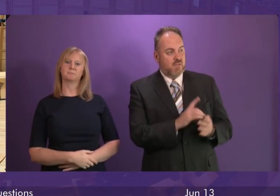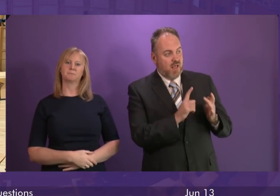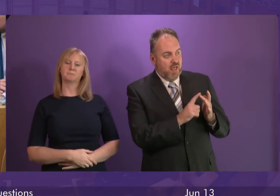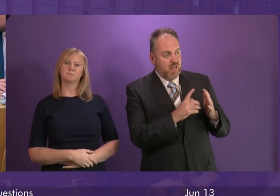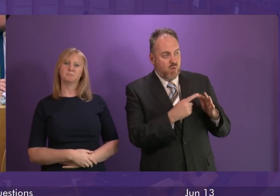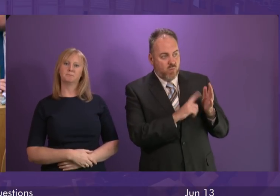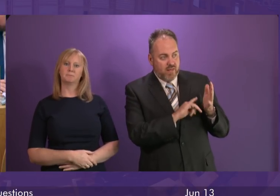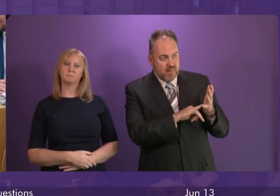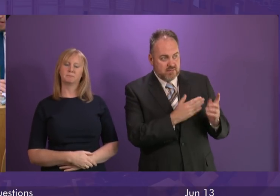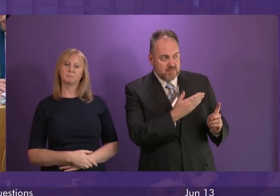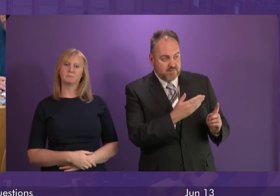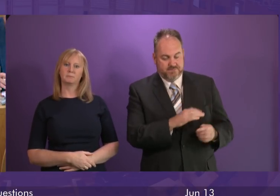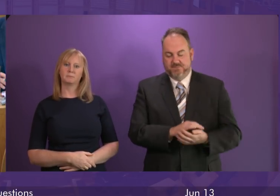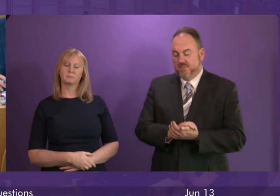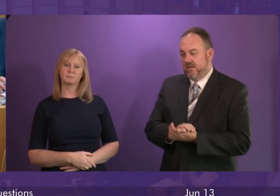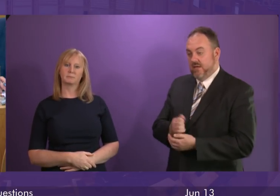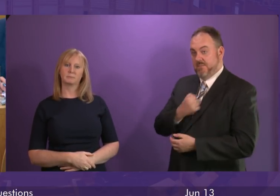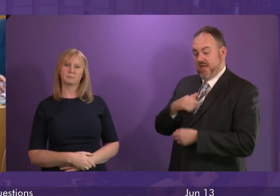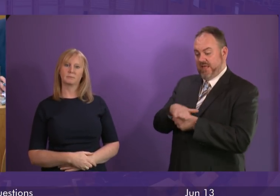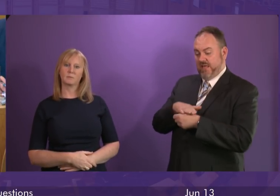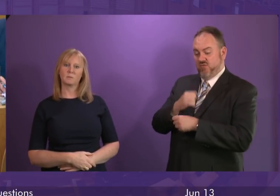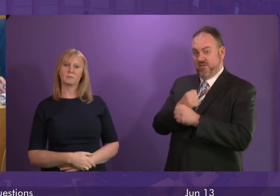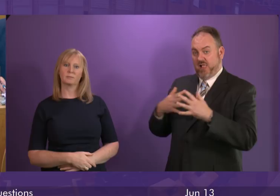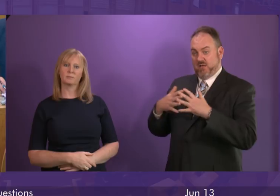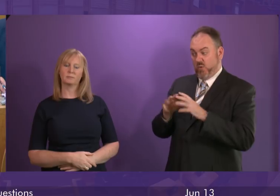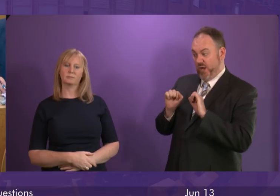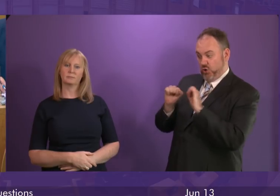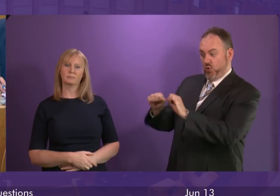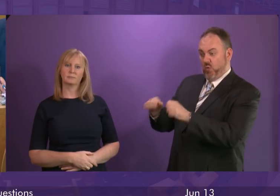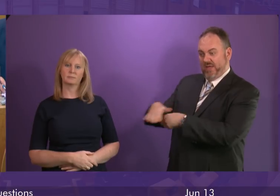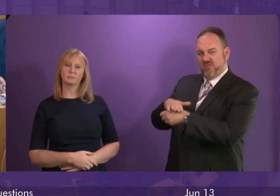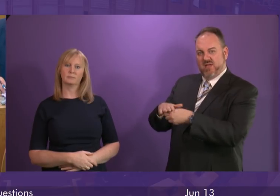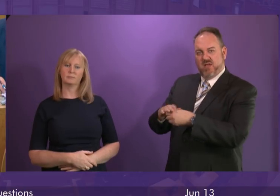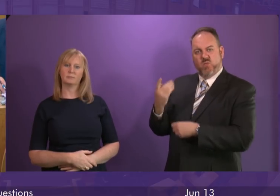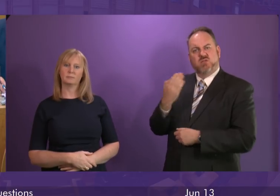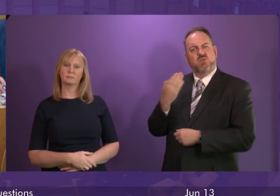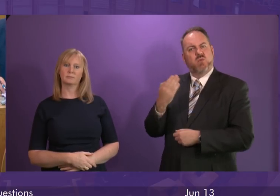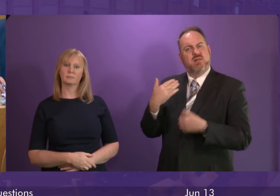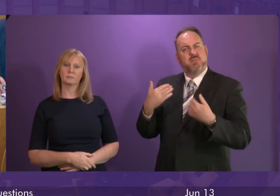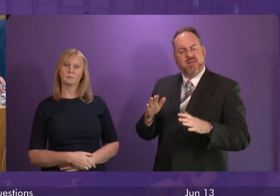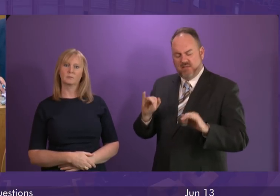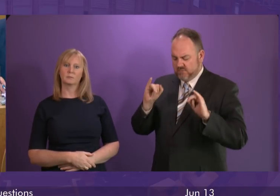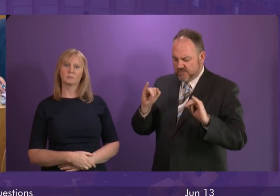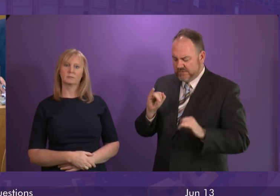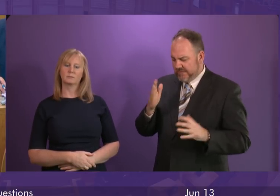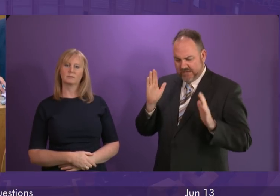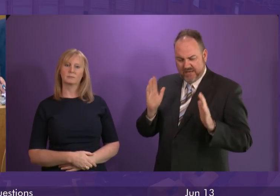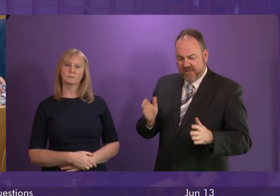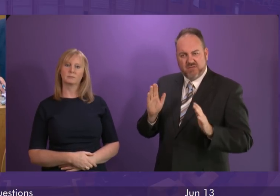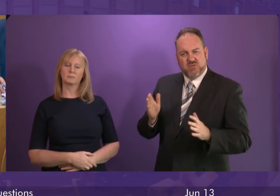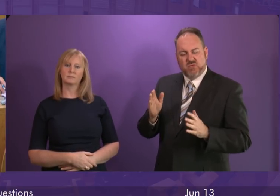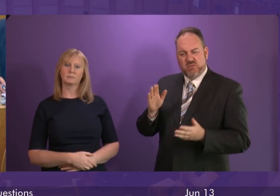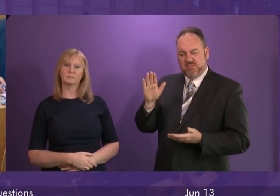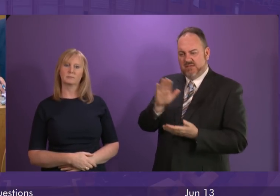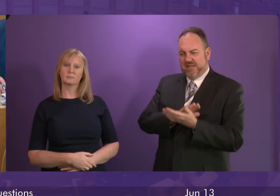In my region of Glasgow and in the First Minister's own constituency, a school has been forced to take desperate action to eliminate a four